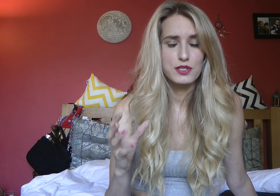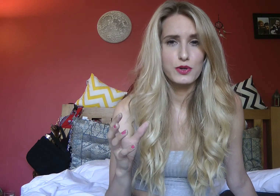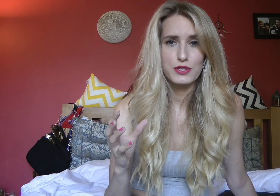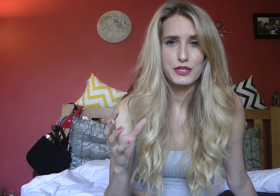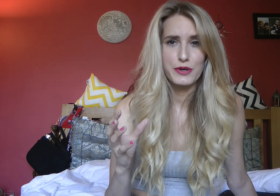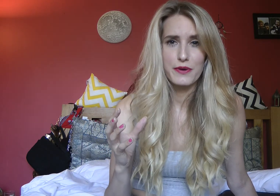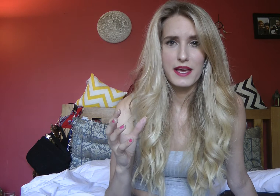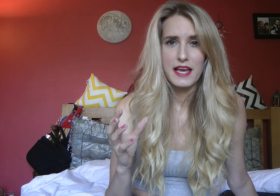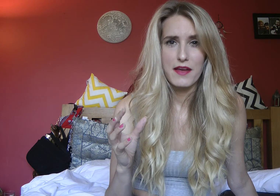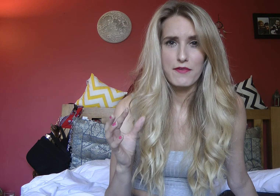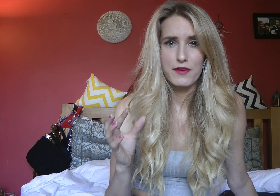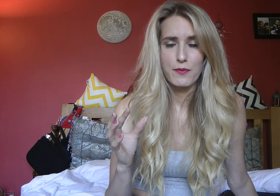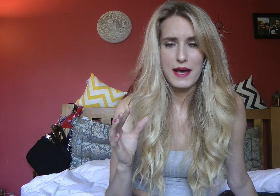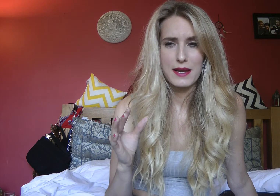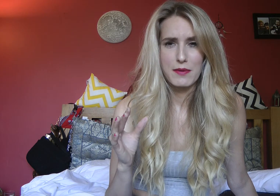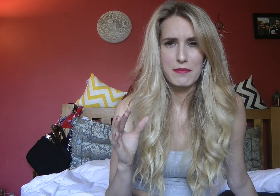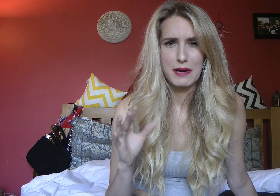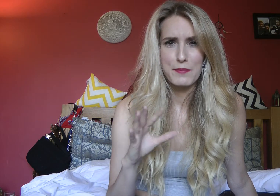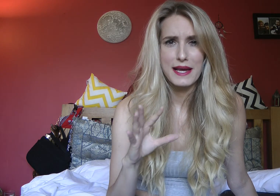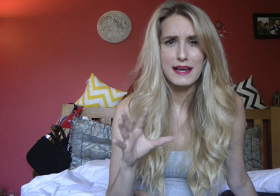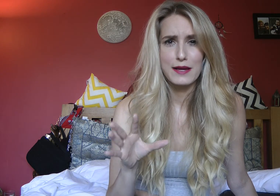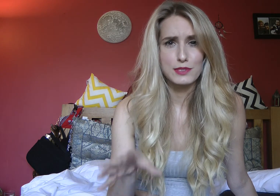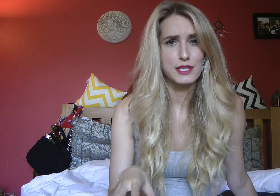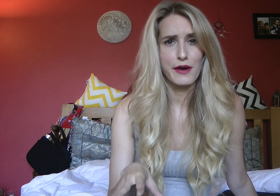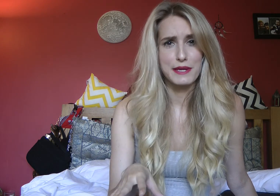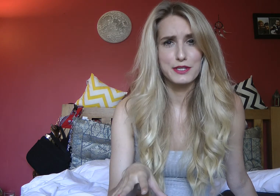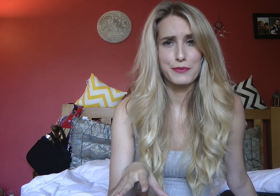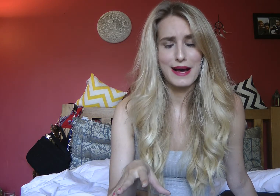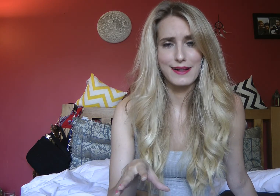talk to even when my mingling wasn't going too well.